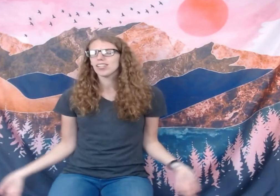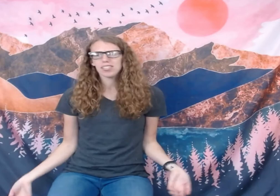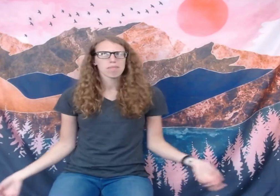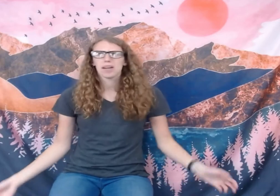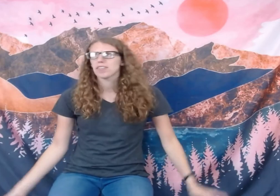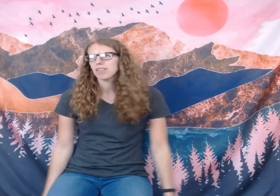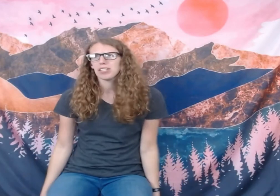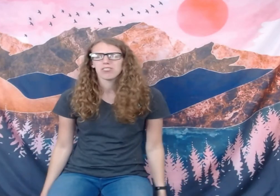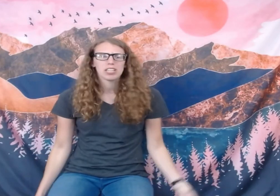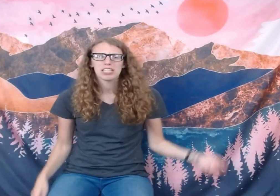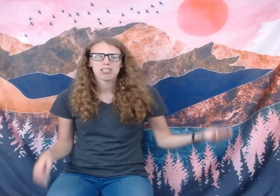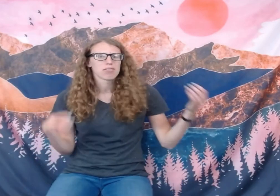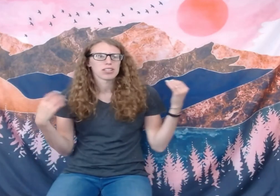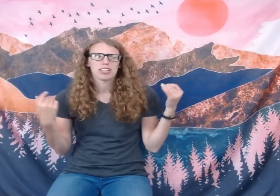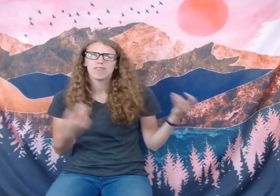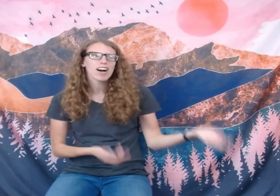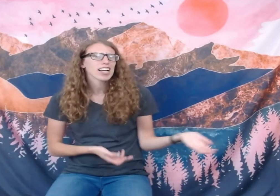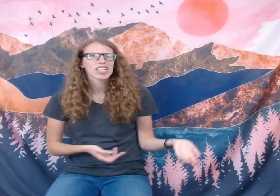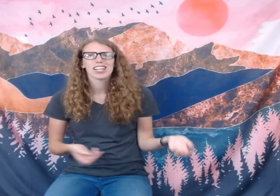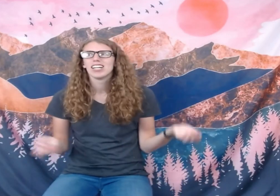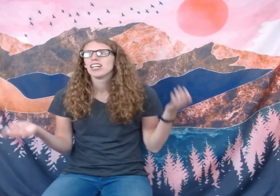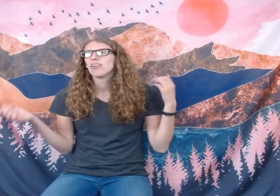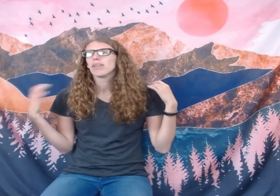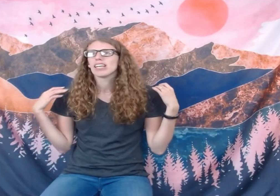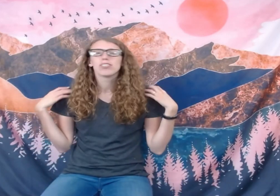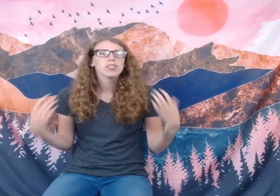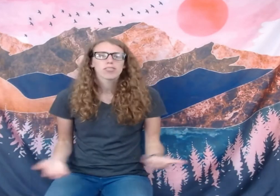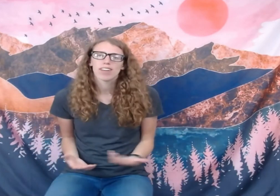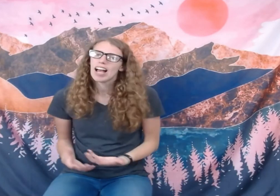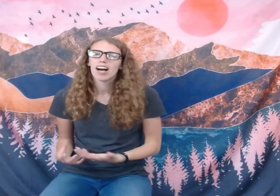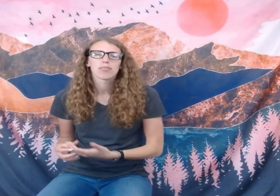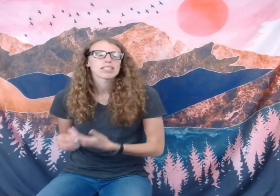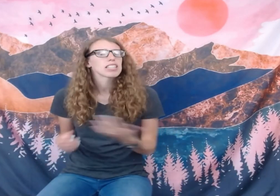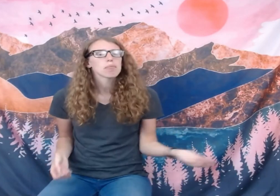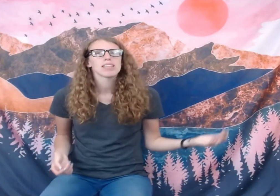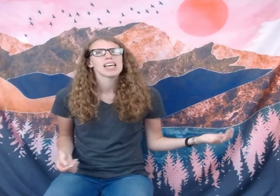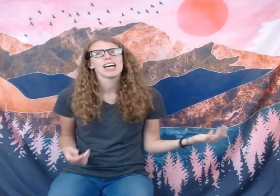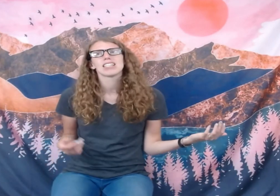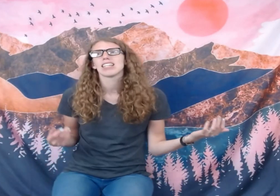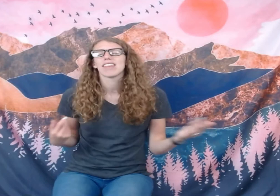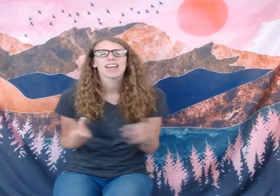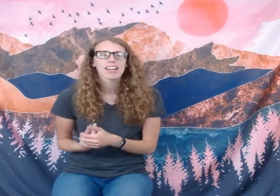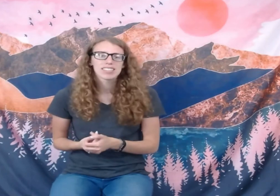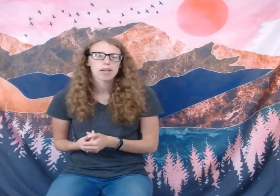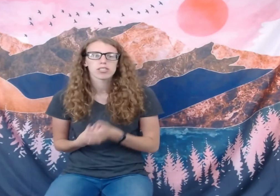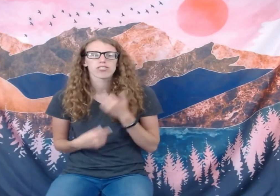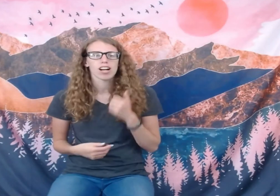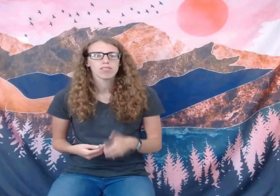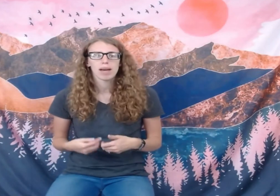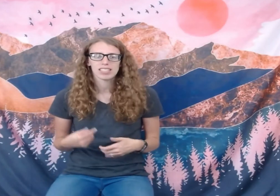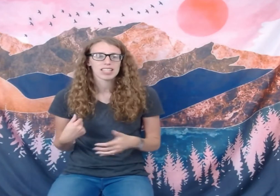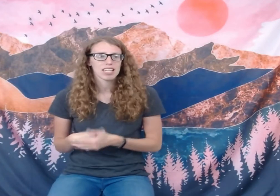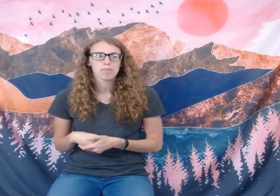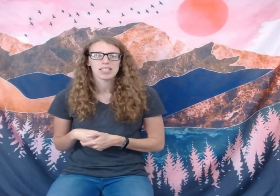dogs and macaroni and cheese over a fire. We goof around, we sleep in tents. And then the next day we drive back to campus.